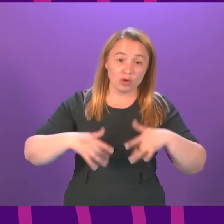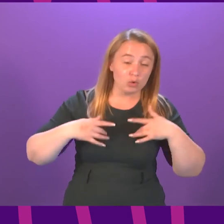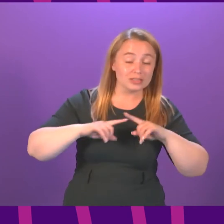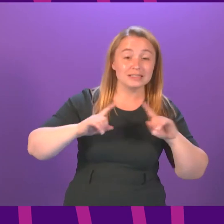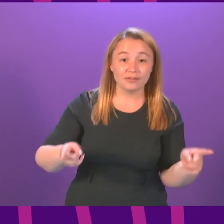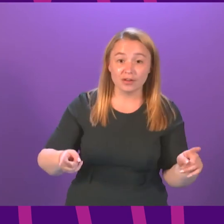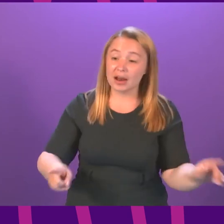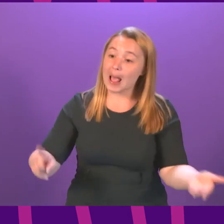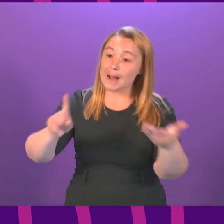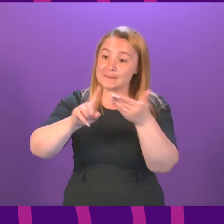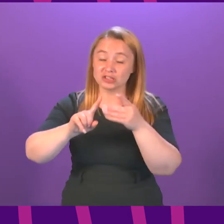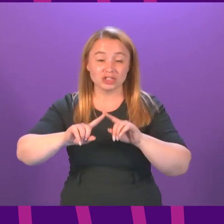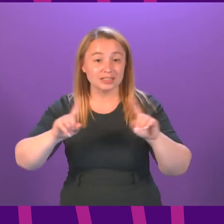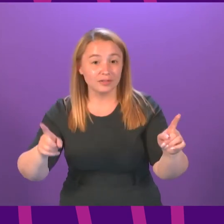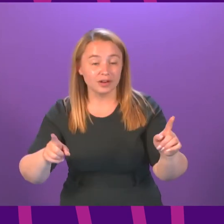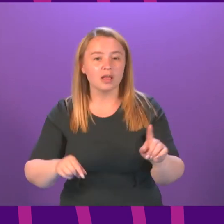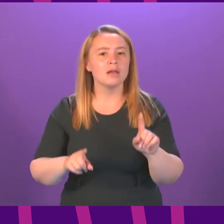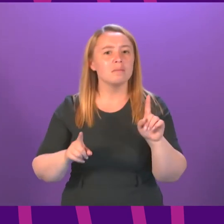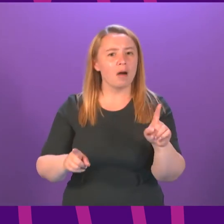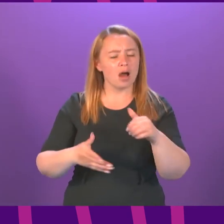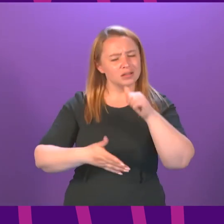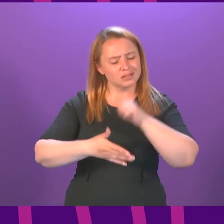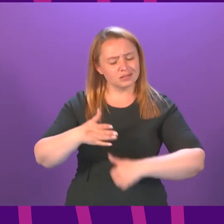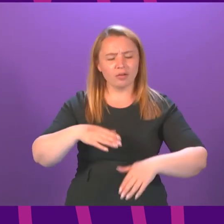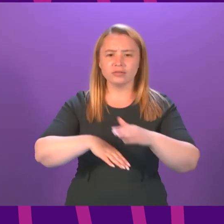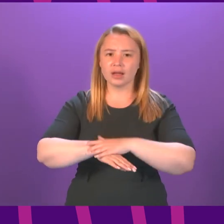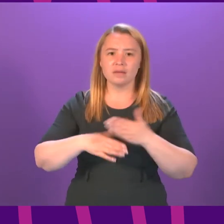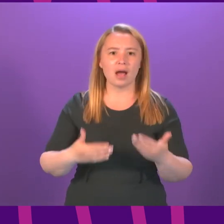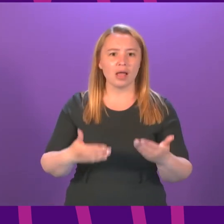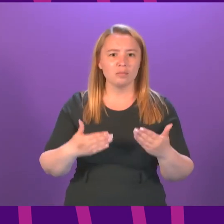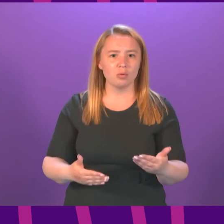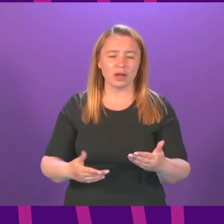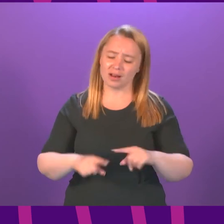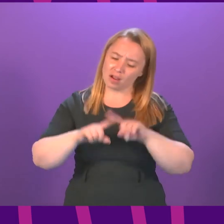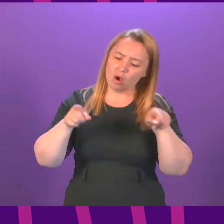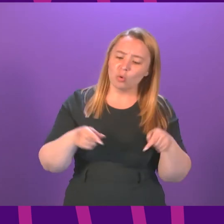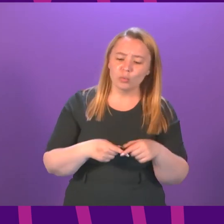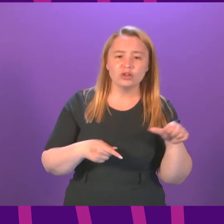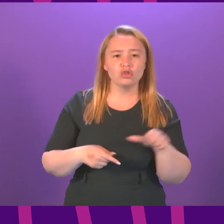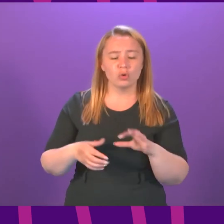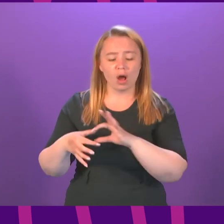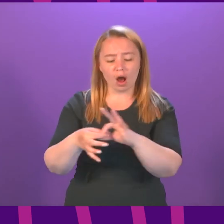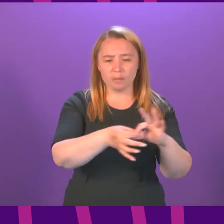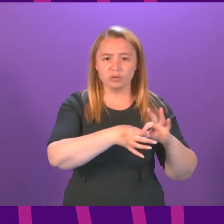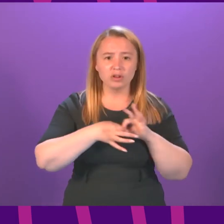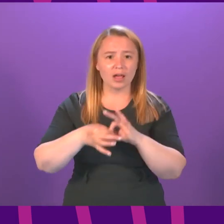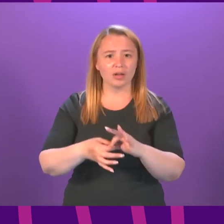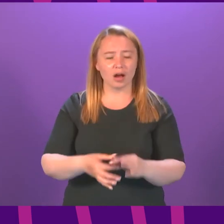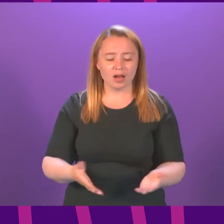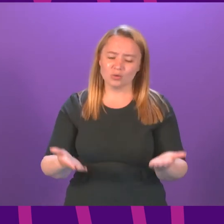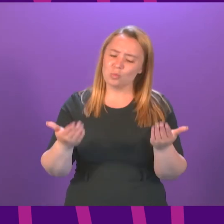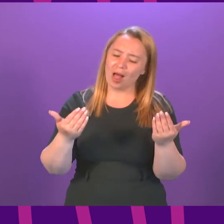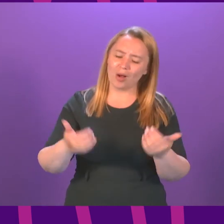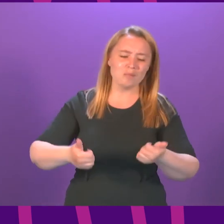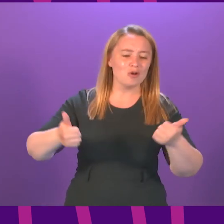surely in the face of this really tough time that we are facing as a country we can all come together to welcome some thoroughly